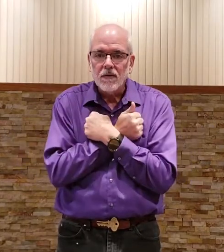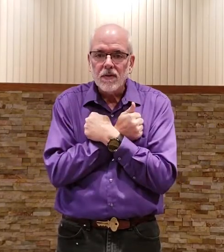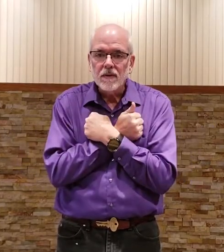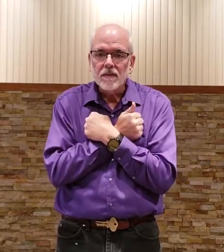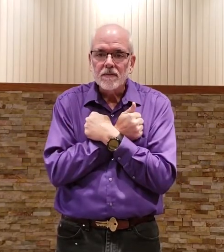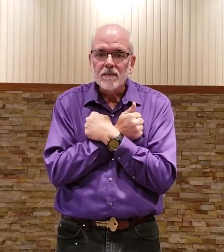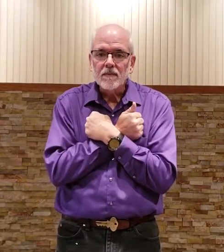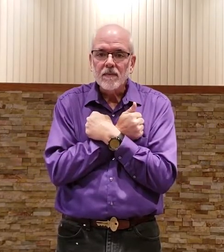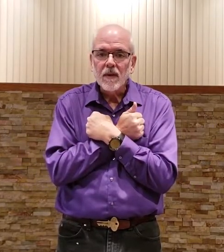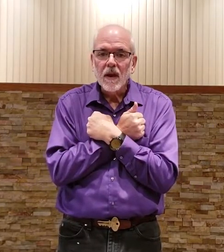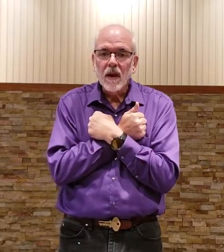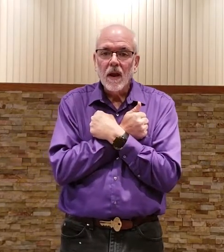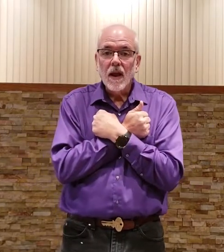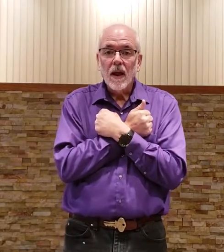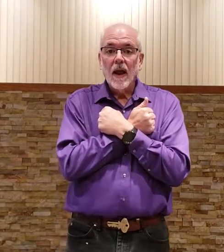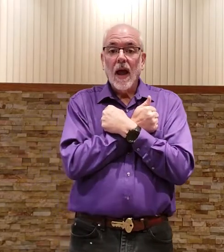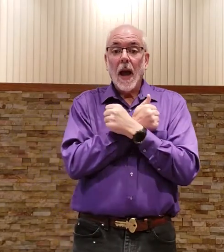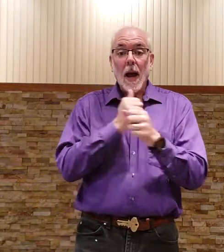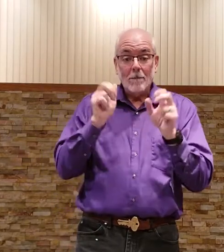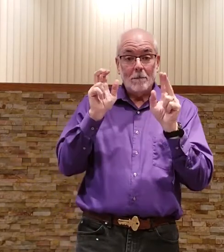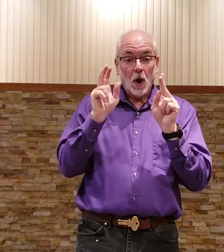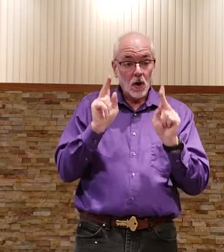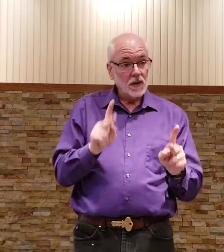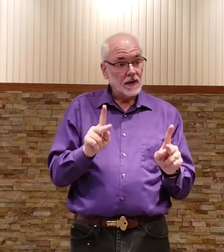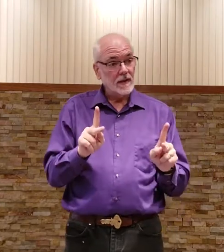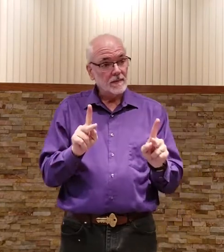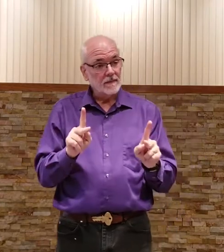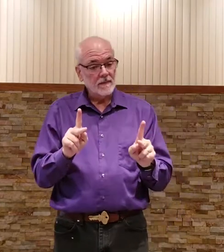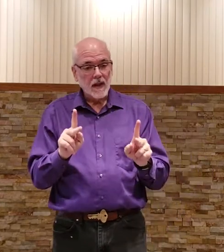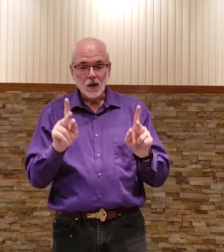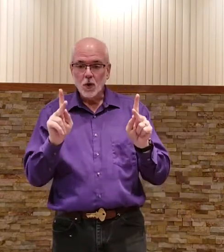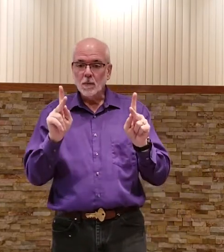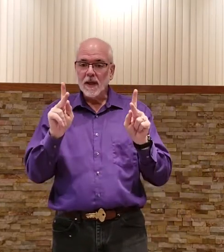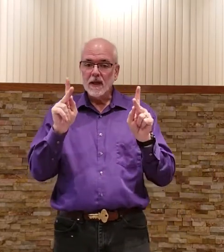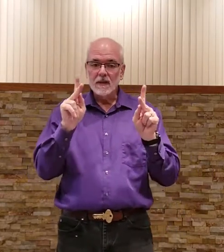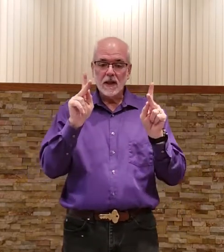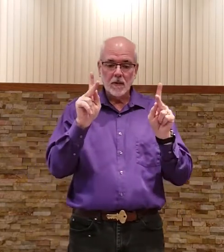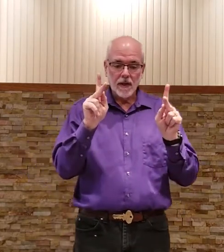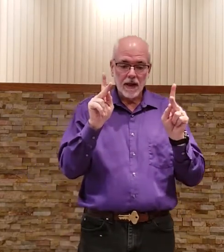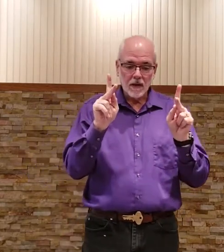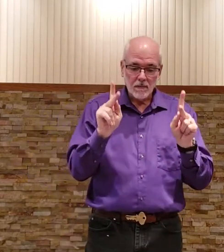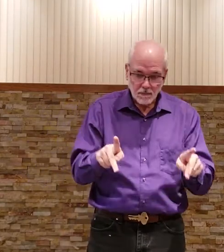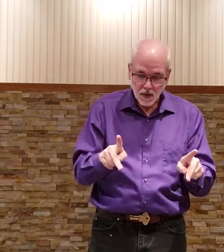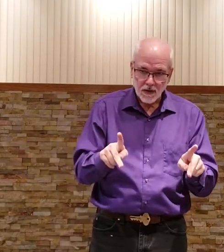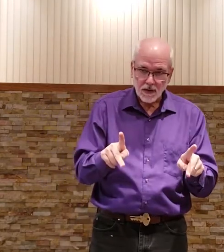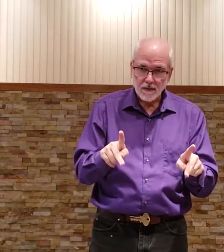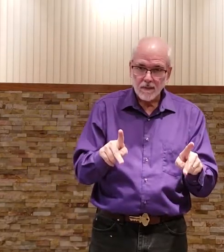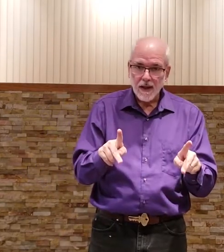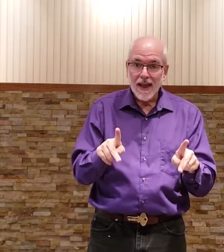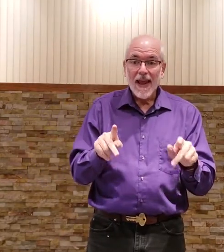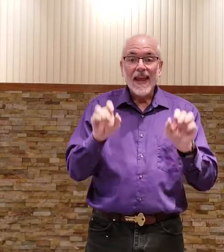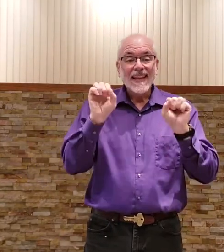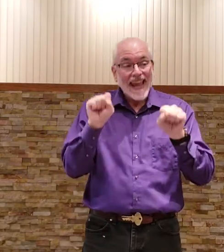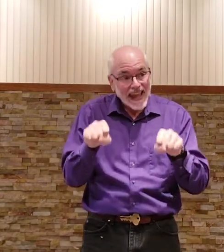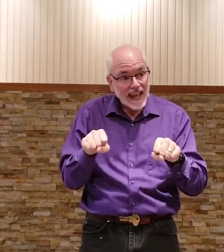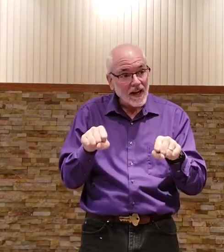a person two p's coming down person can